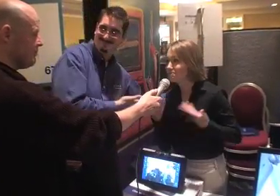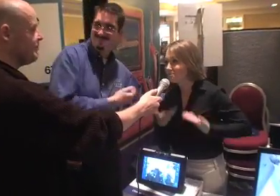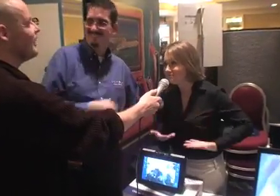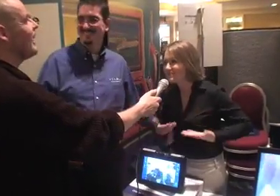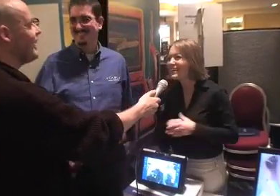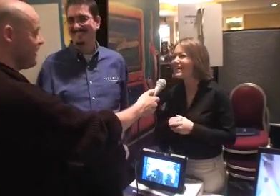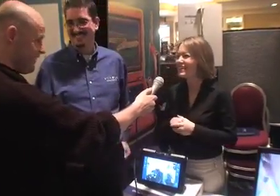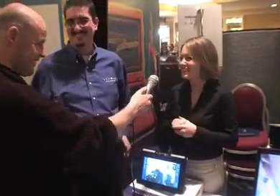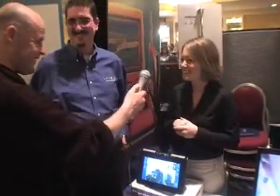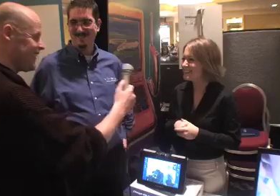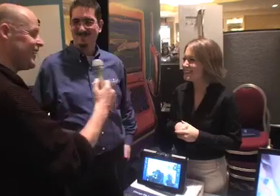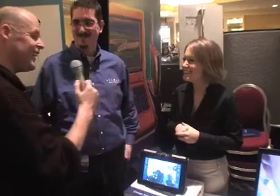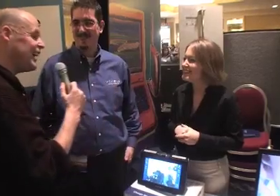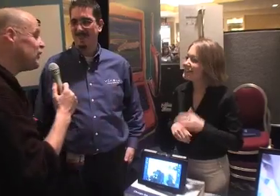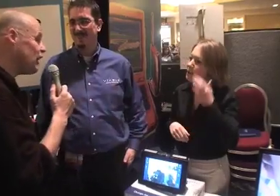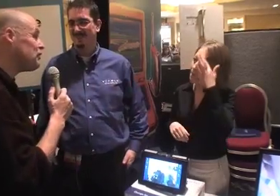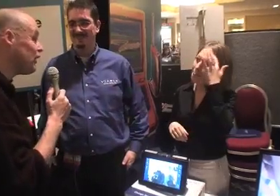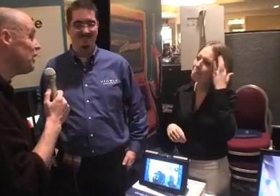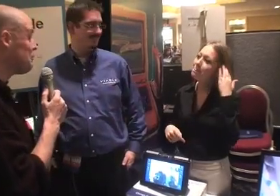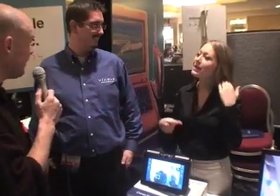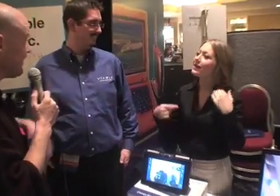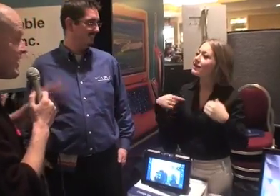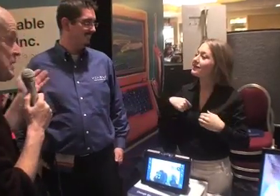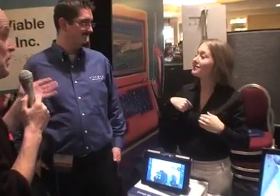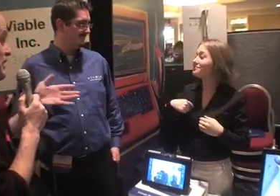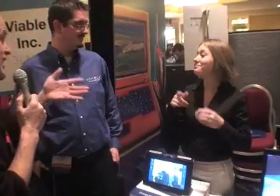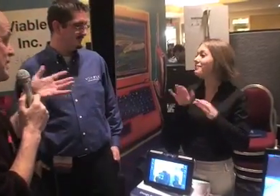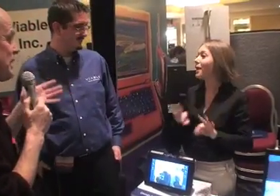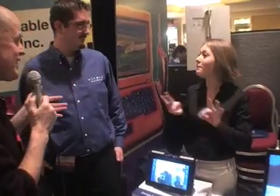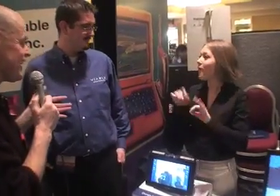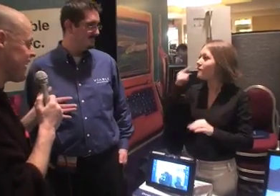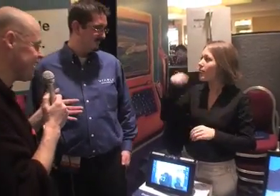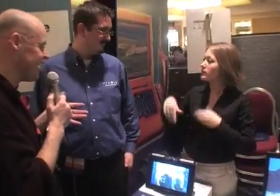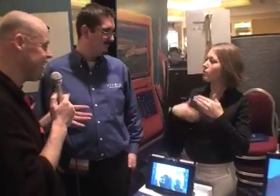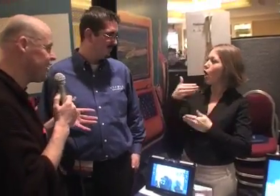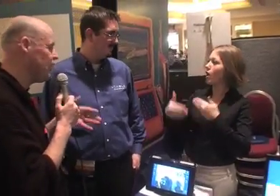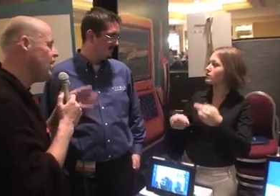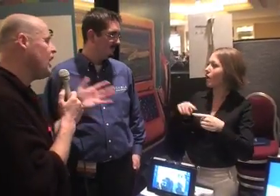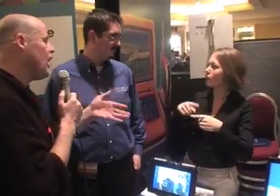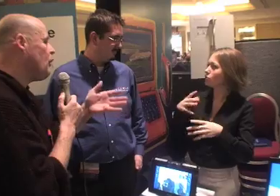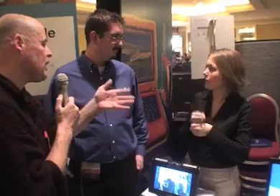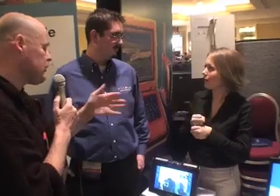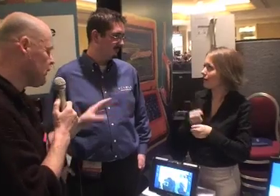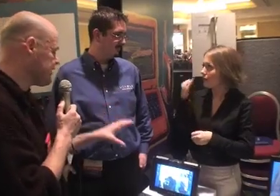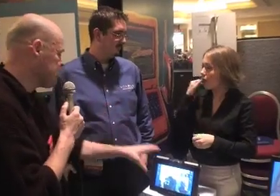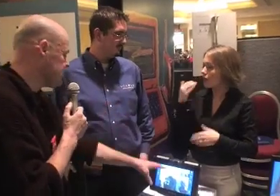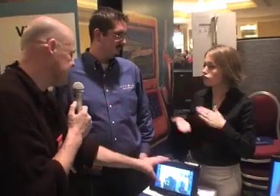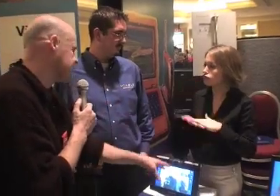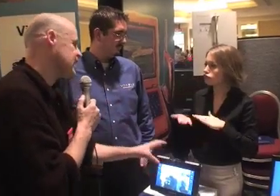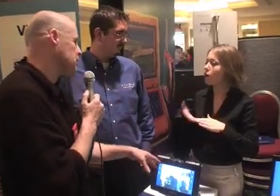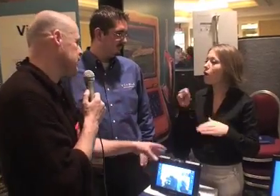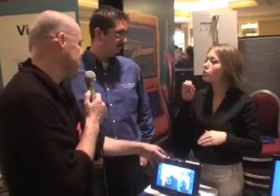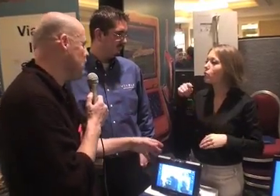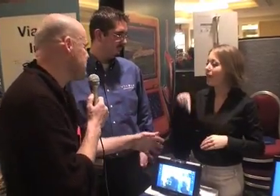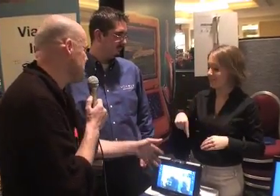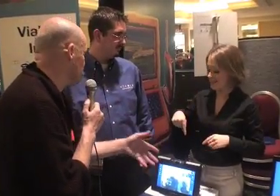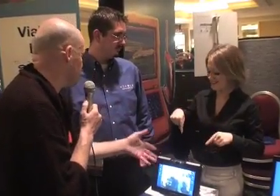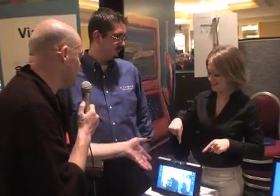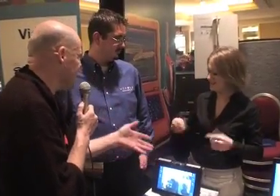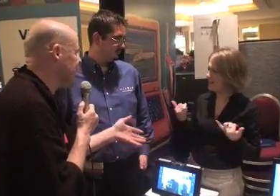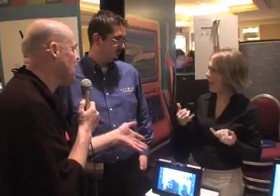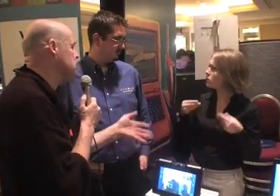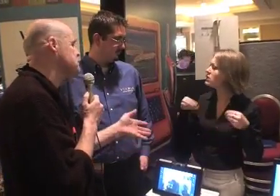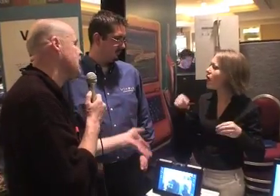interpreter. Yeah, you are very important in this process to basically getting an idea. What does this tablet now